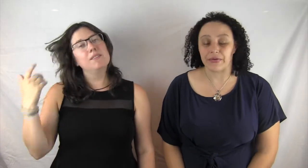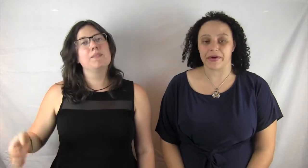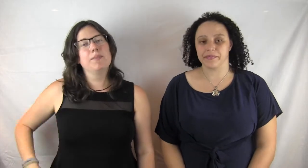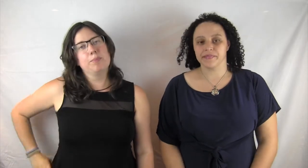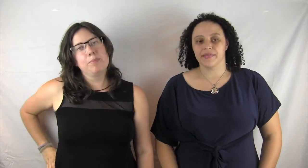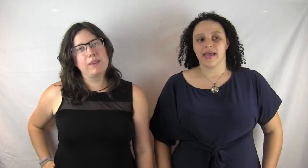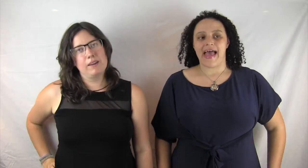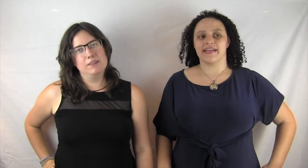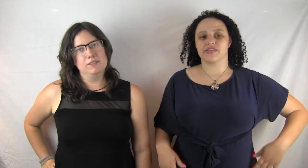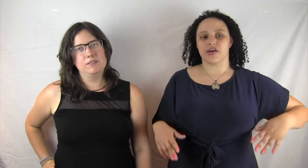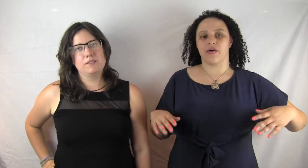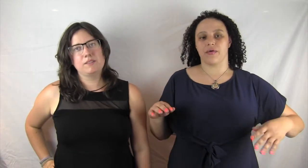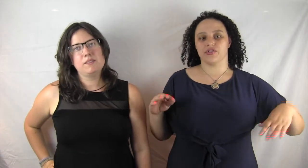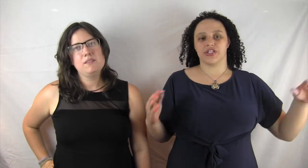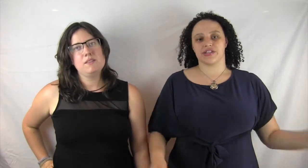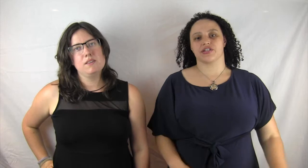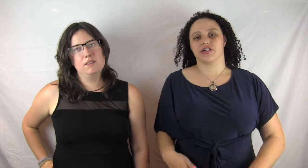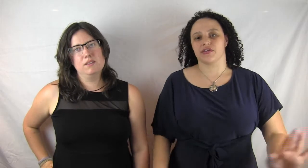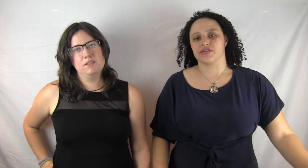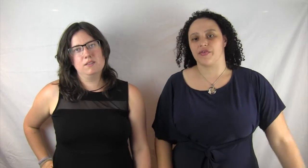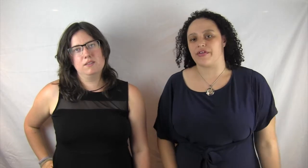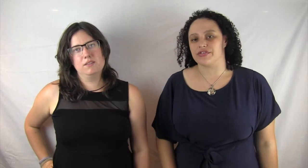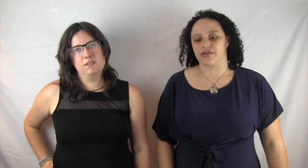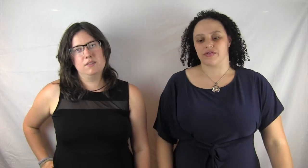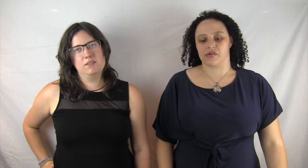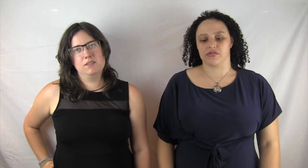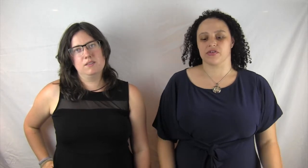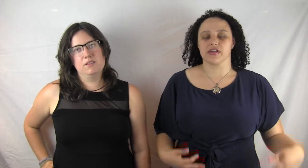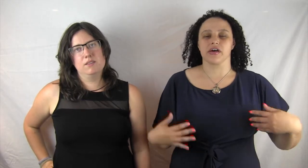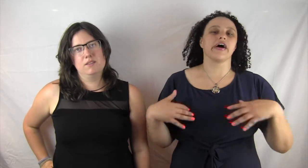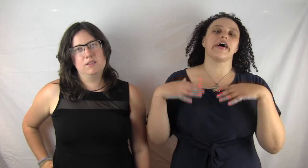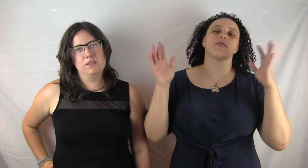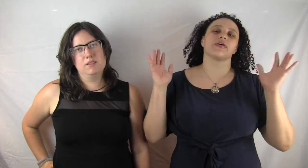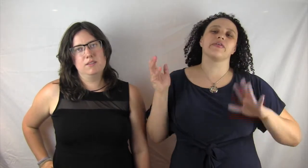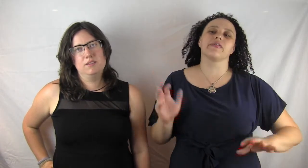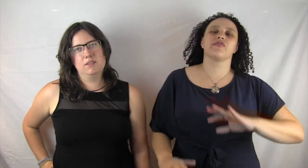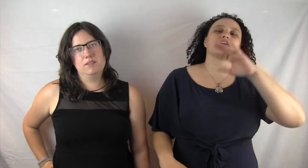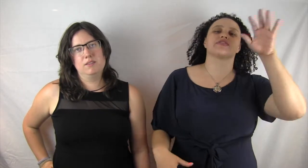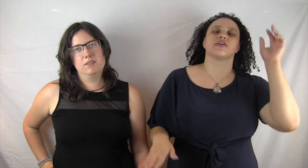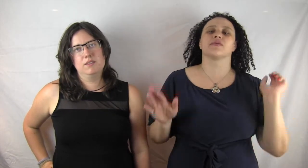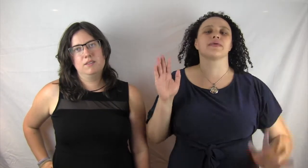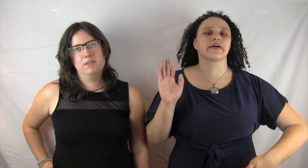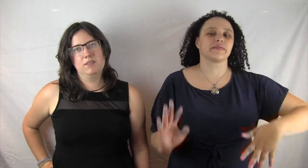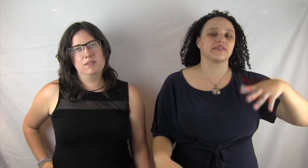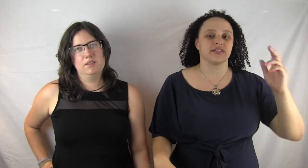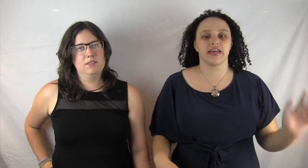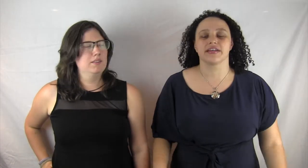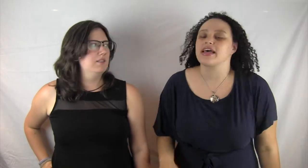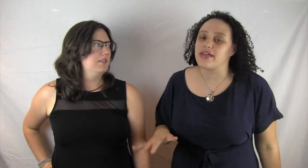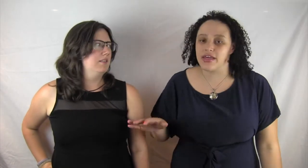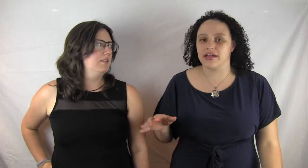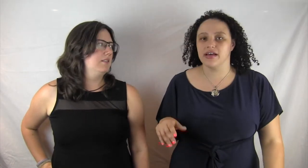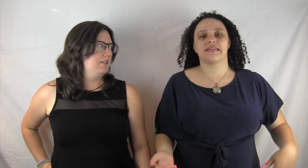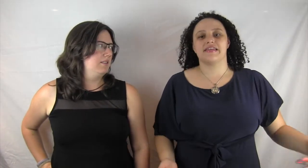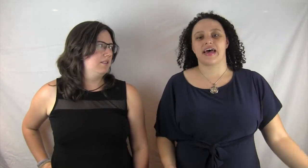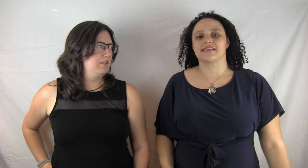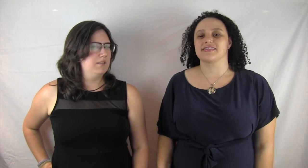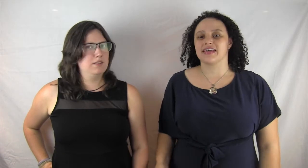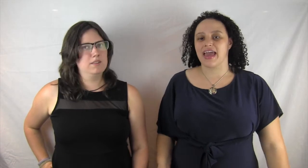do it. And so she does it. She kills the fallen star. The fallen star's like, I will fix all my mistakes. And then then Jax is like,